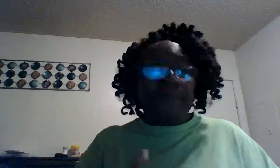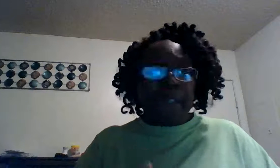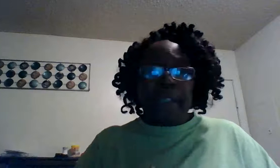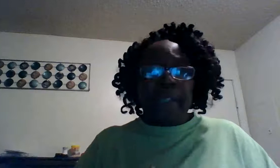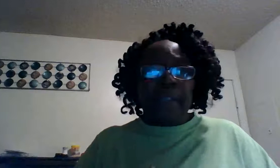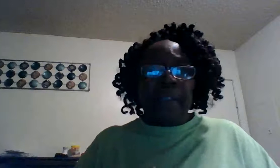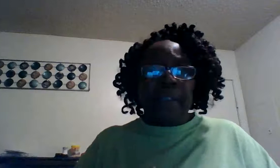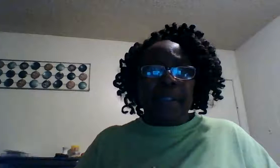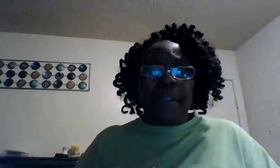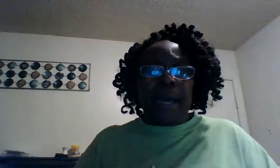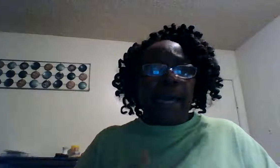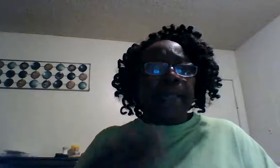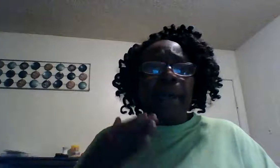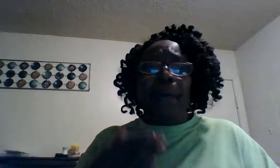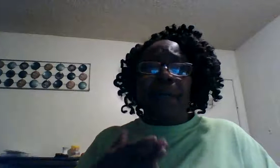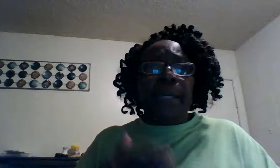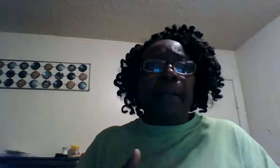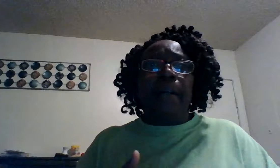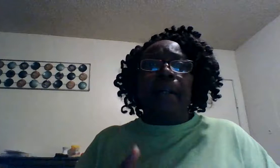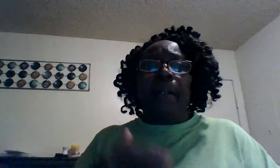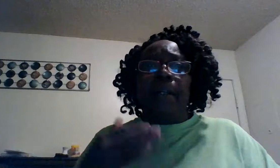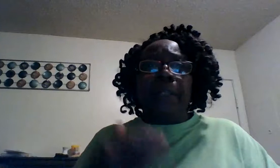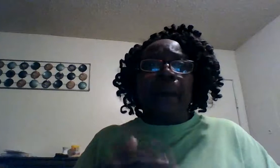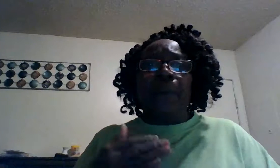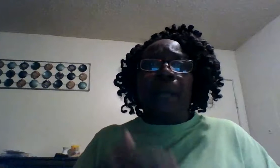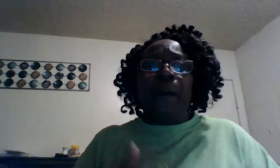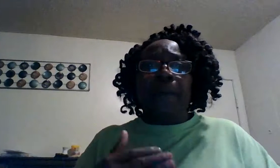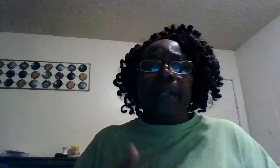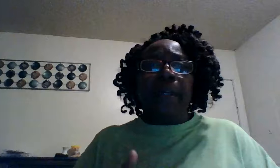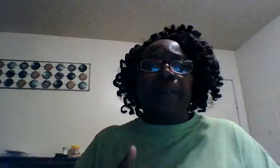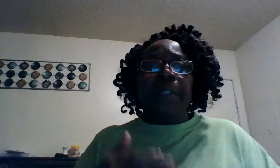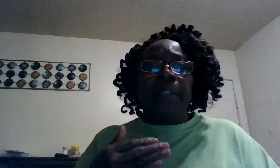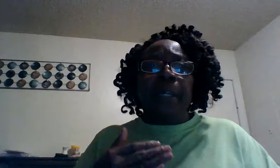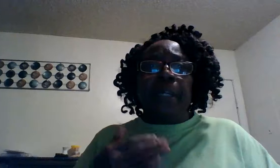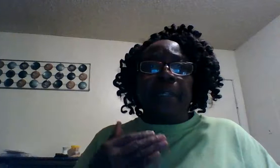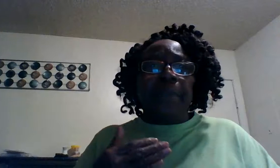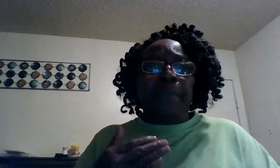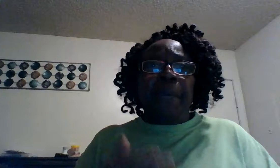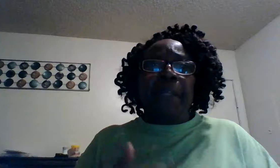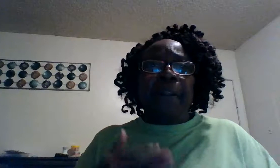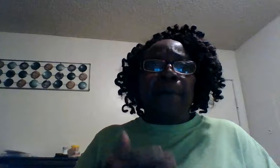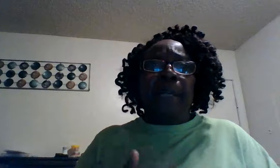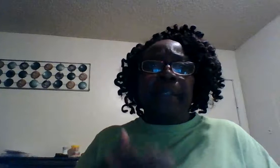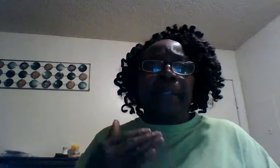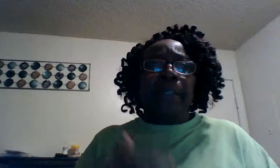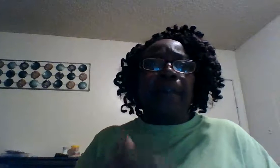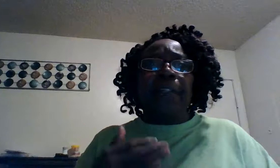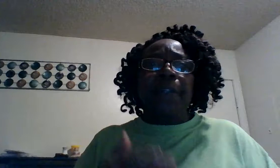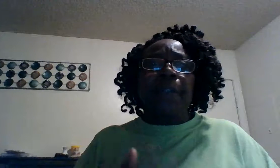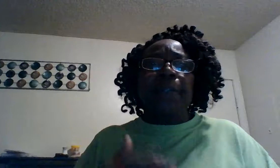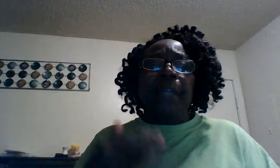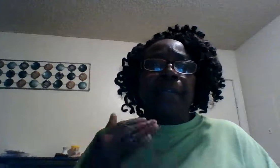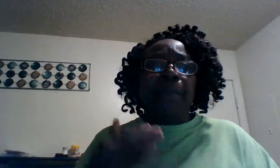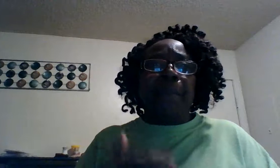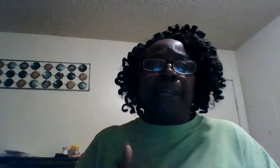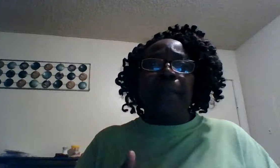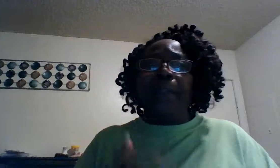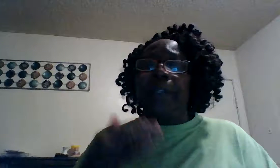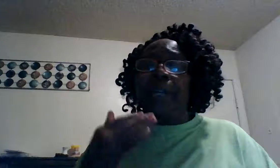it is i don't care don't allow them to make don't let the devil use that to make you feel that